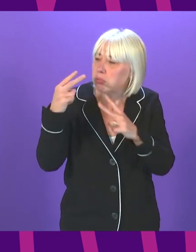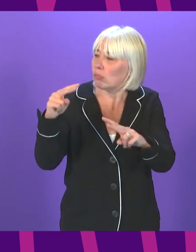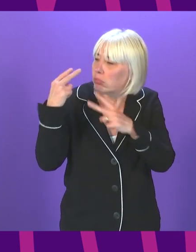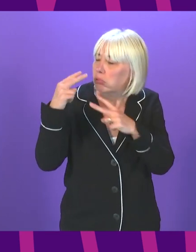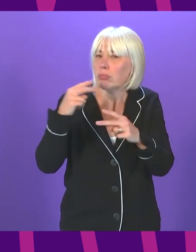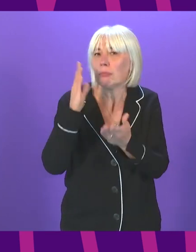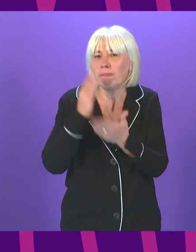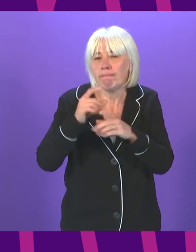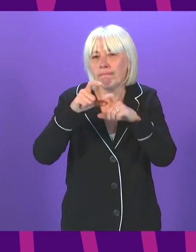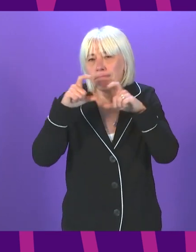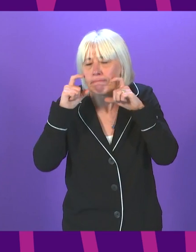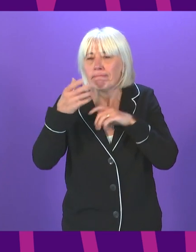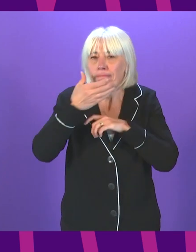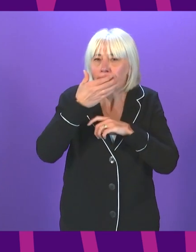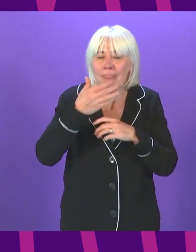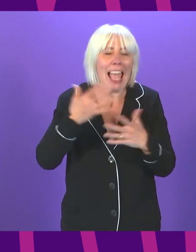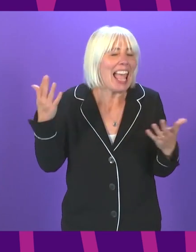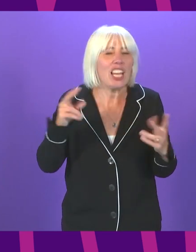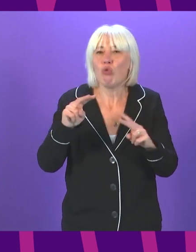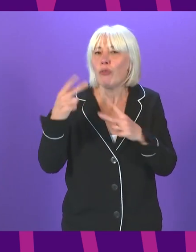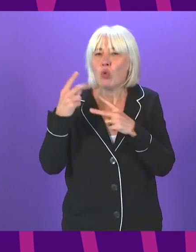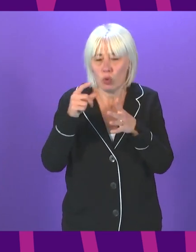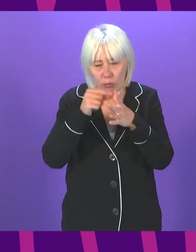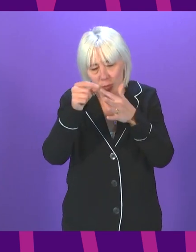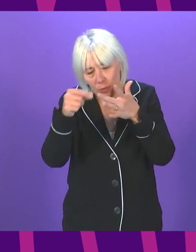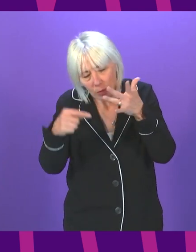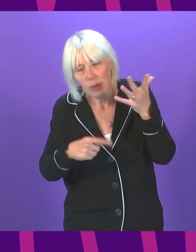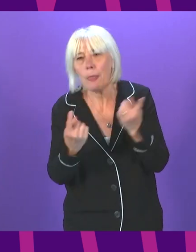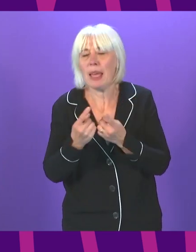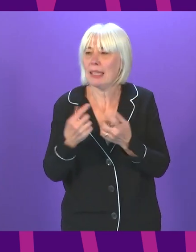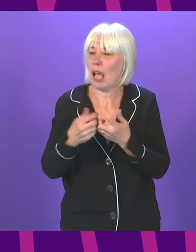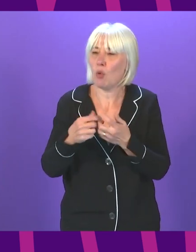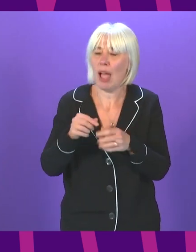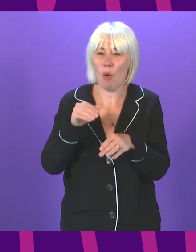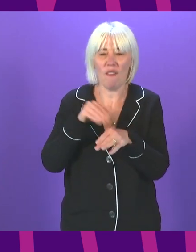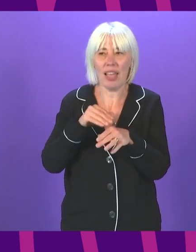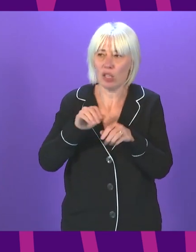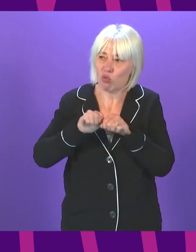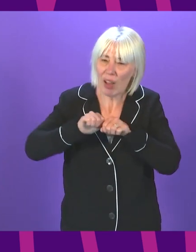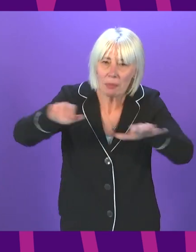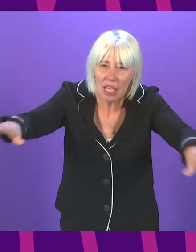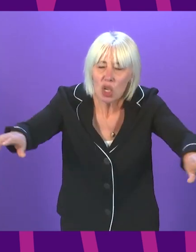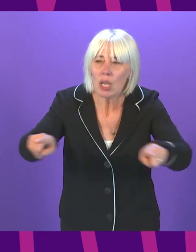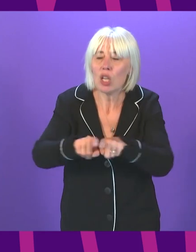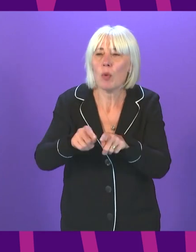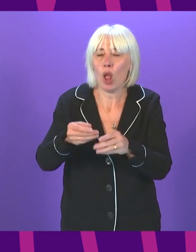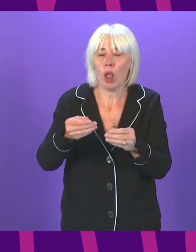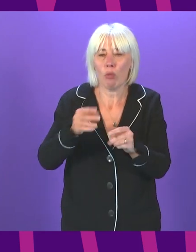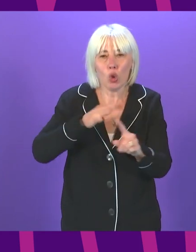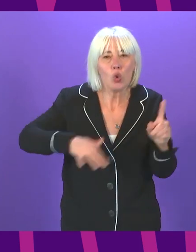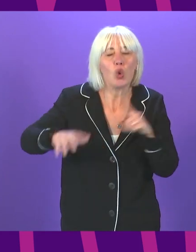and any reviews, of course, take account a range of factors, impact on transmission, as well as social and economic considerations.